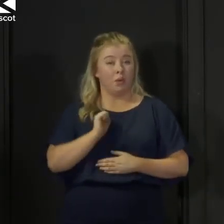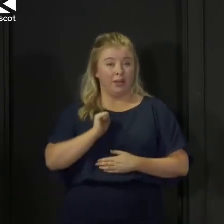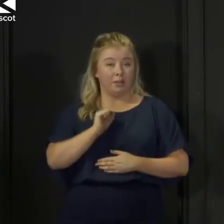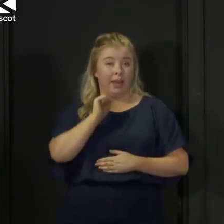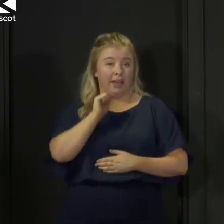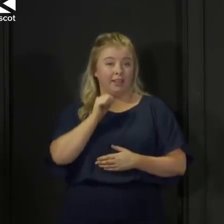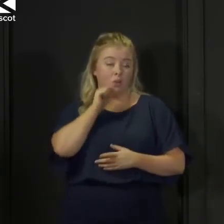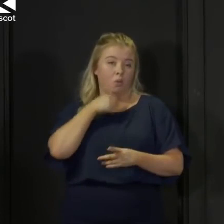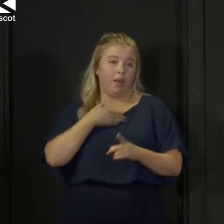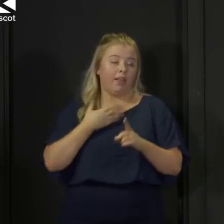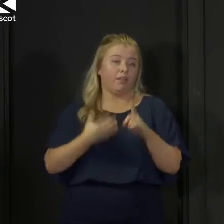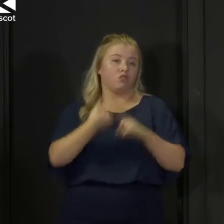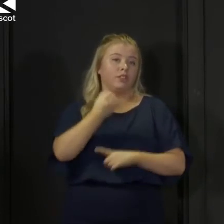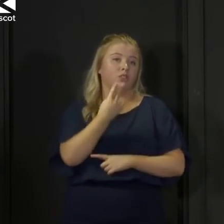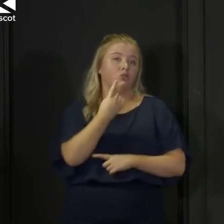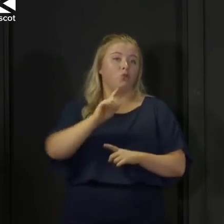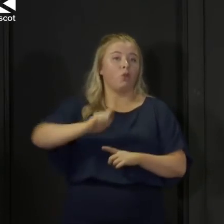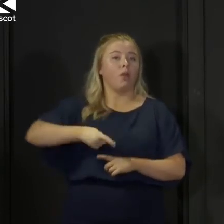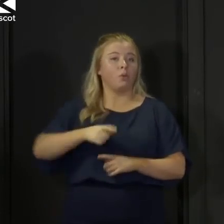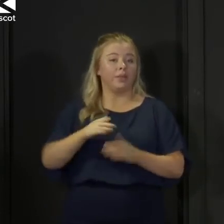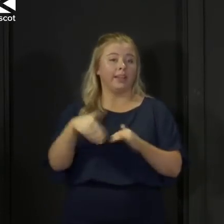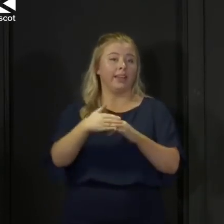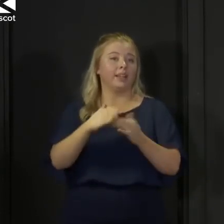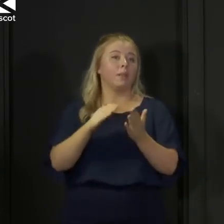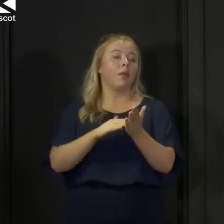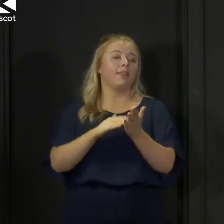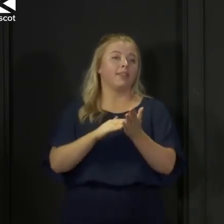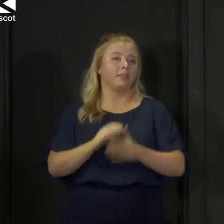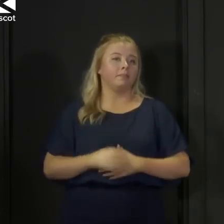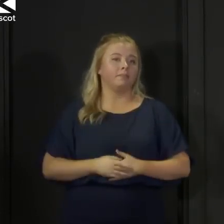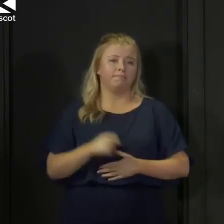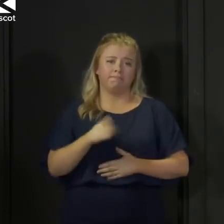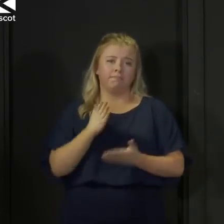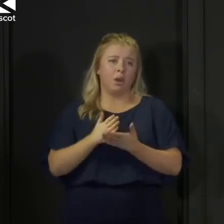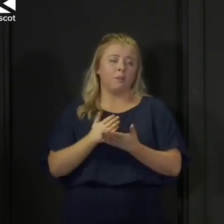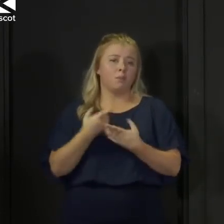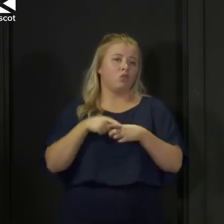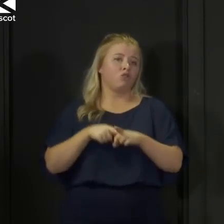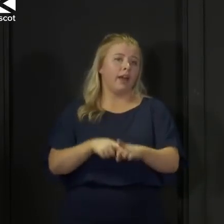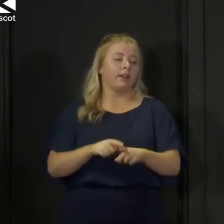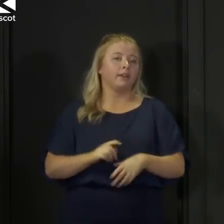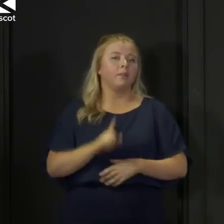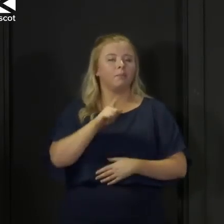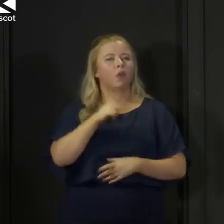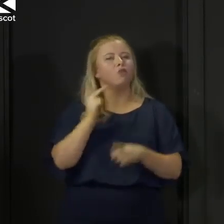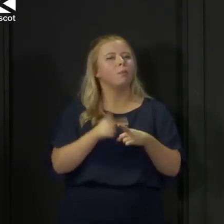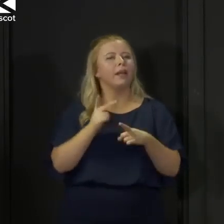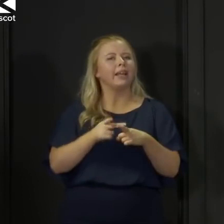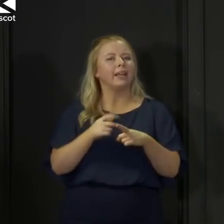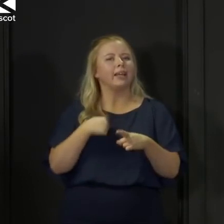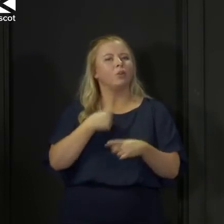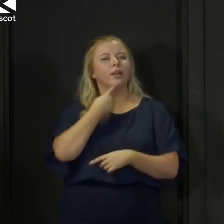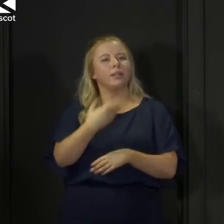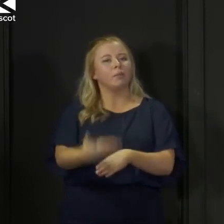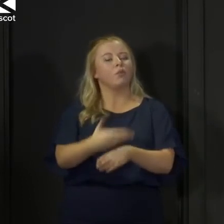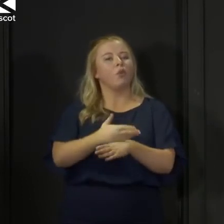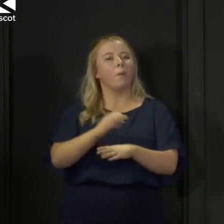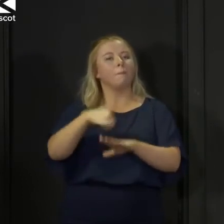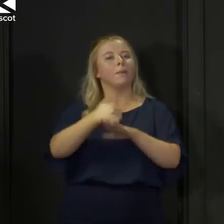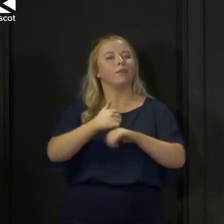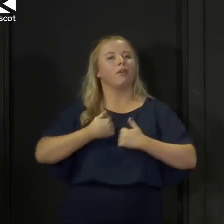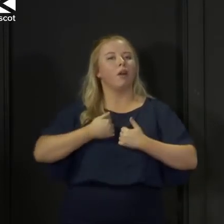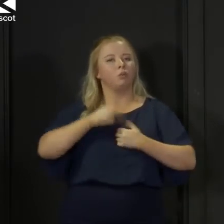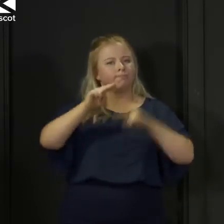around the 2,000 by the end of the month. So that is absolutely on track. But let me repeat what I said earlier on. Based on our